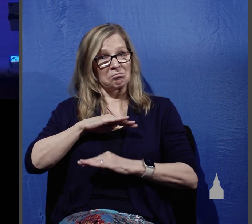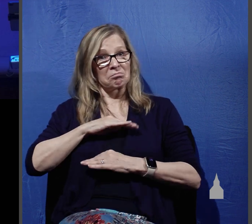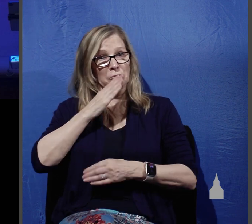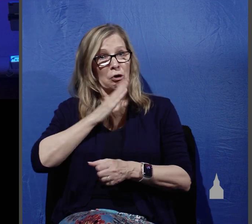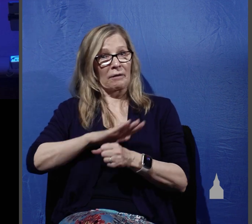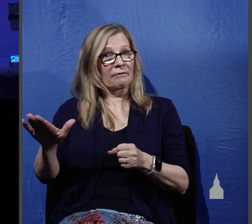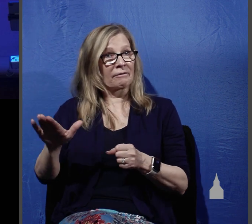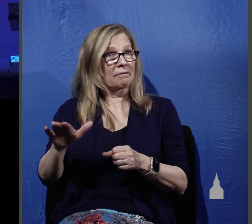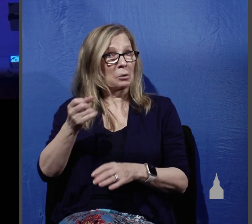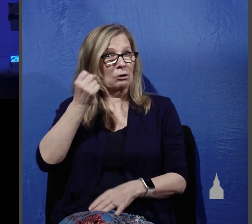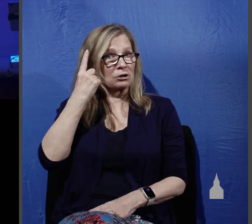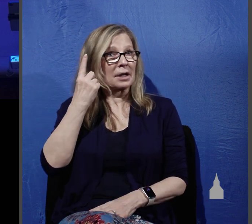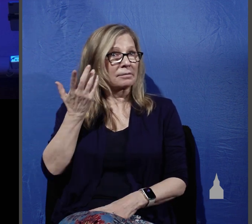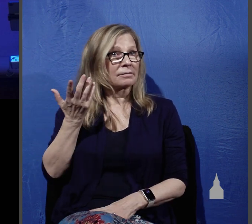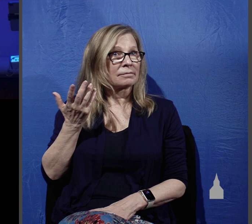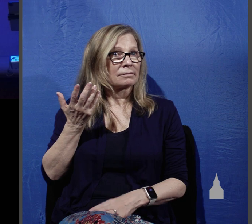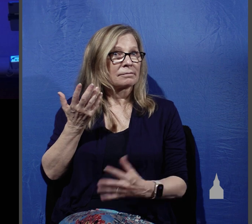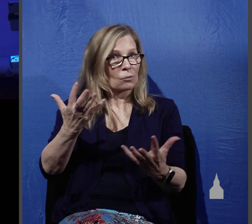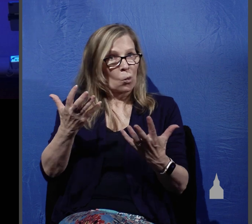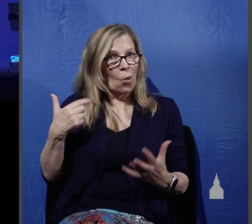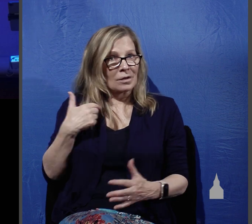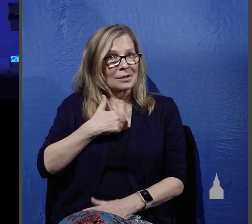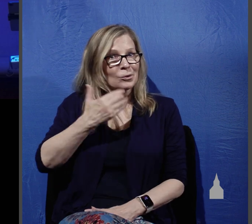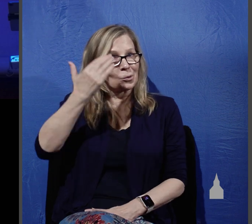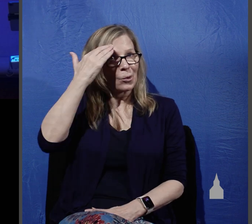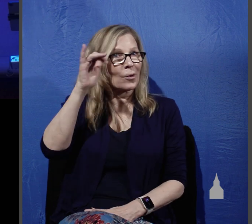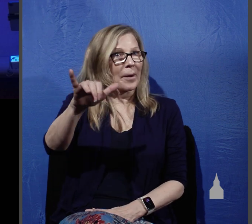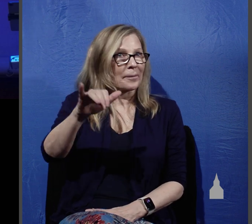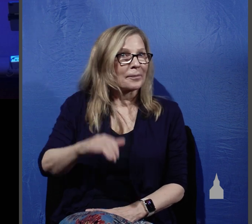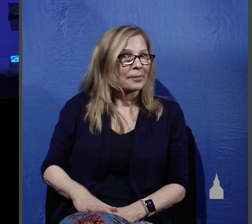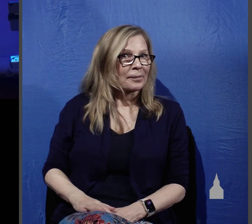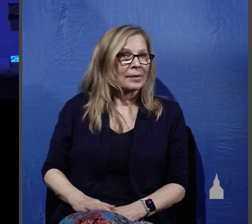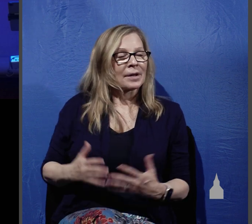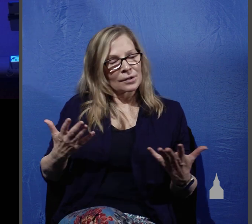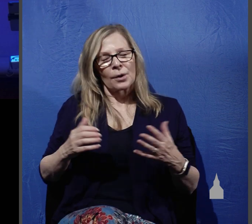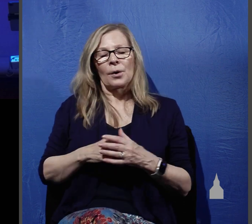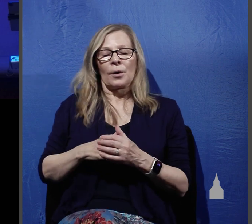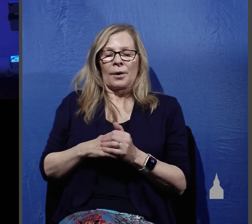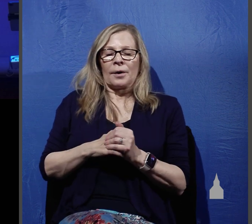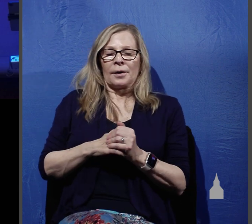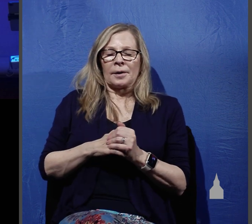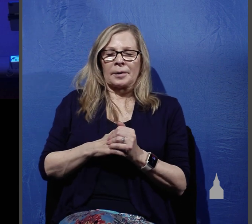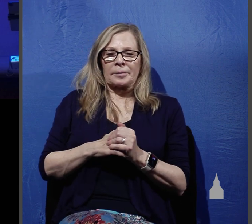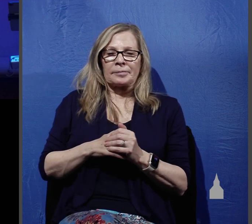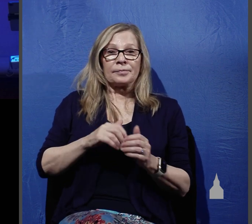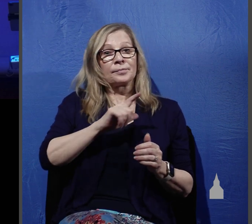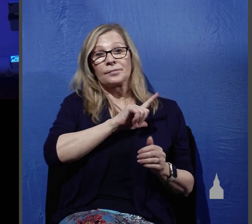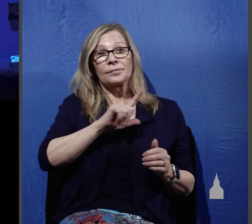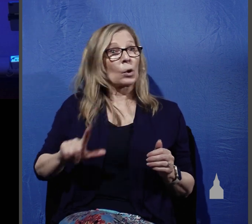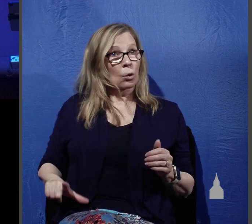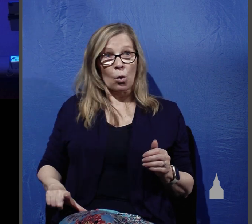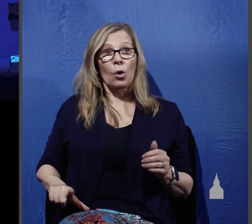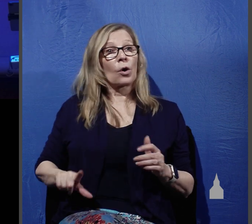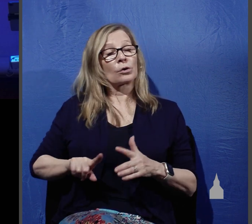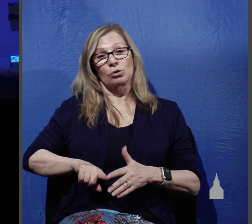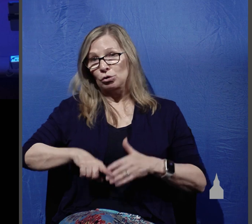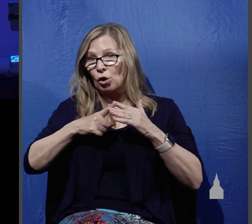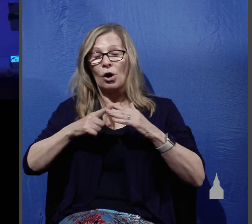of it. This is what he wants us to know. Now, the Lord begins his instruction by using an